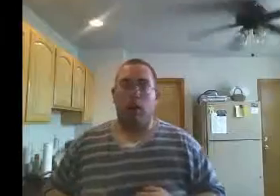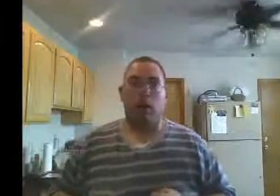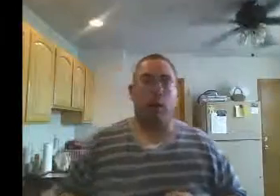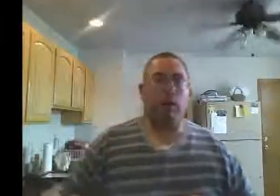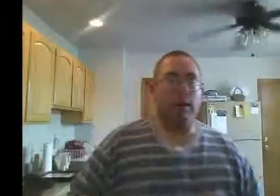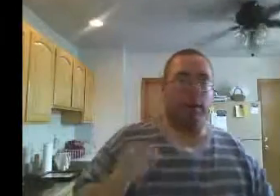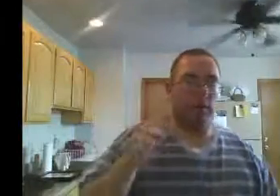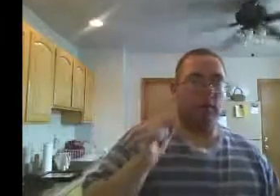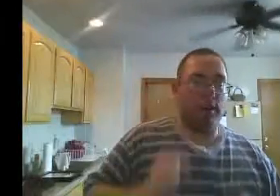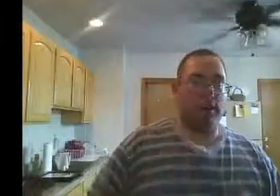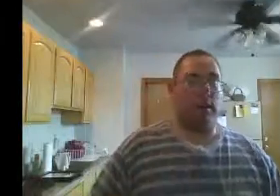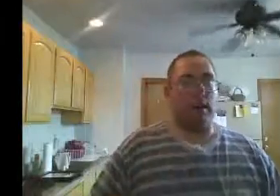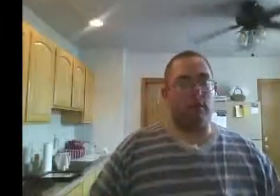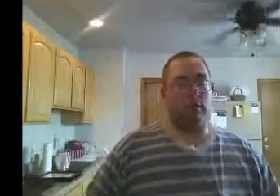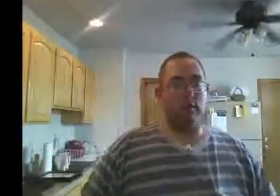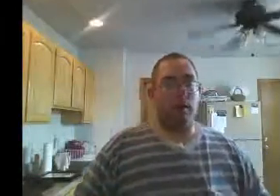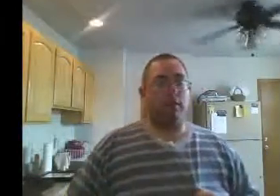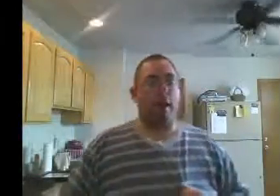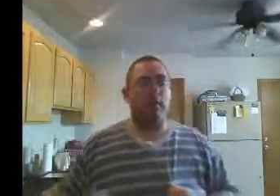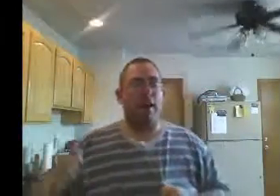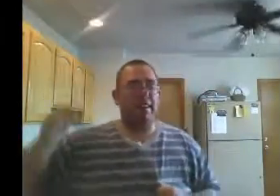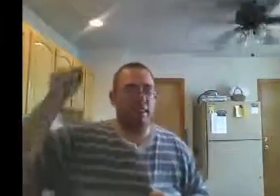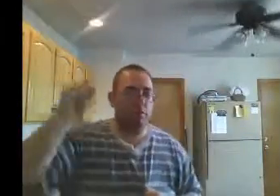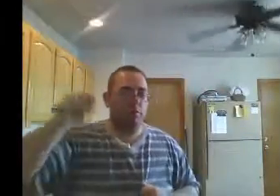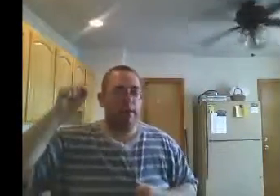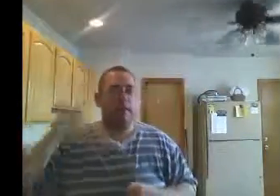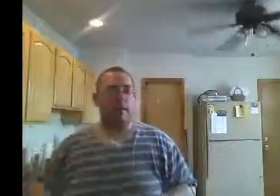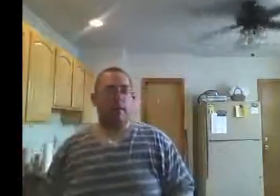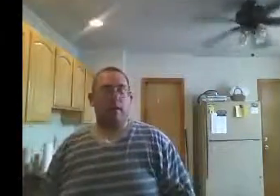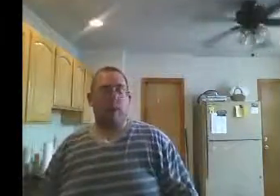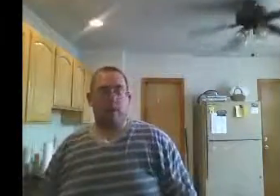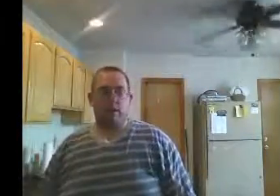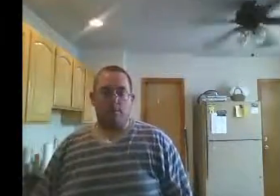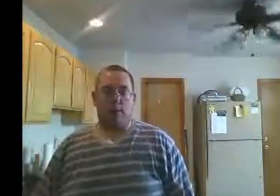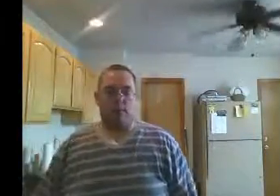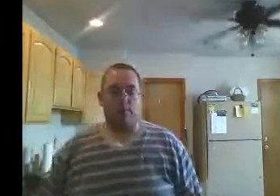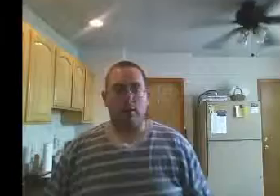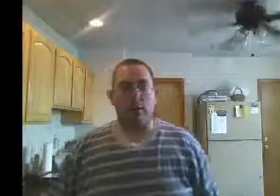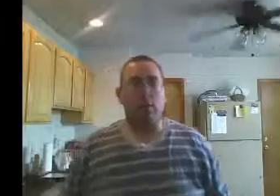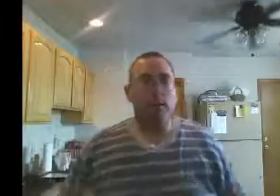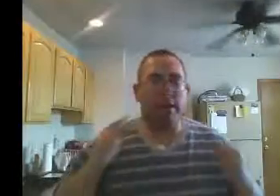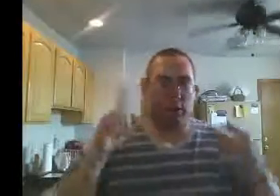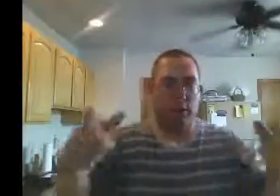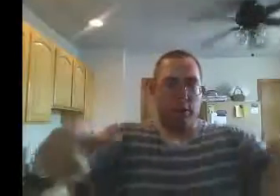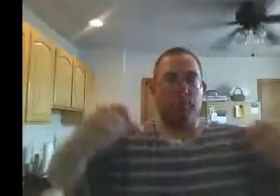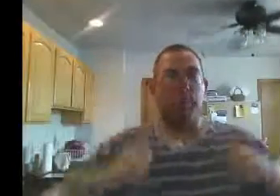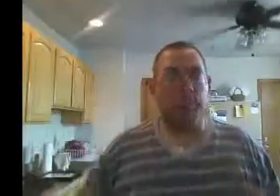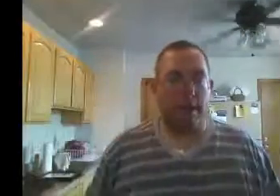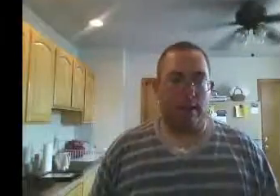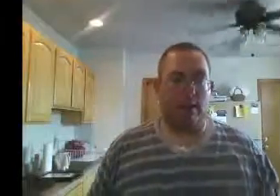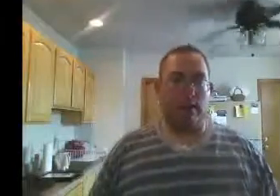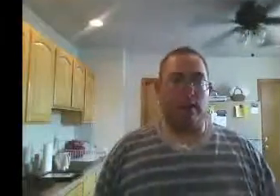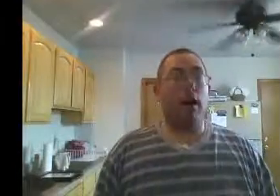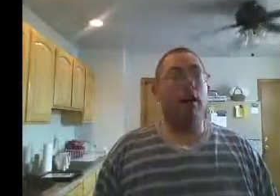I've been undefeated in Hell in a Cell matches. I've ended careers in Hell in a Cell matches. What makes you think you can beat me? Huh,